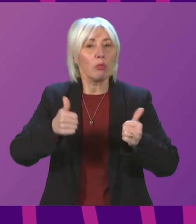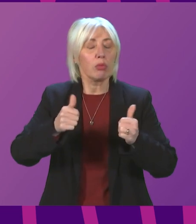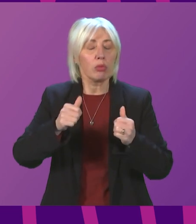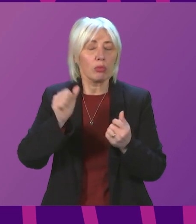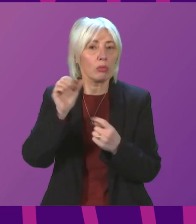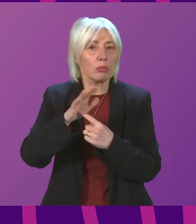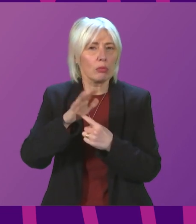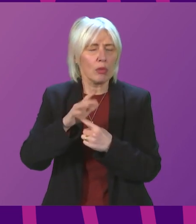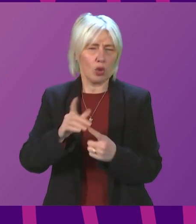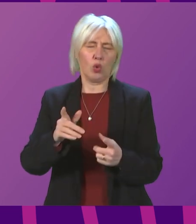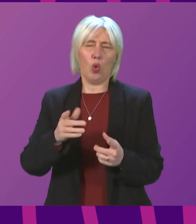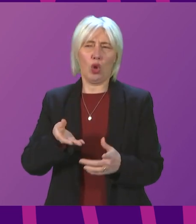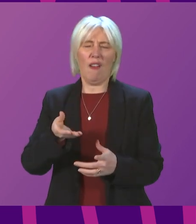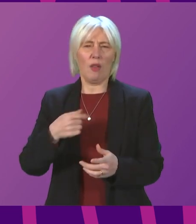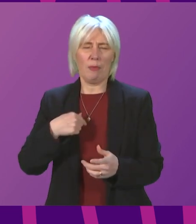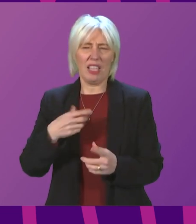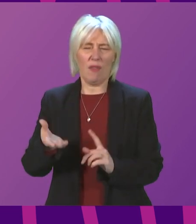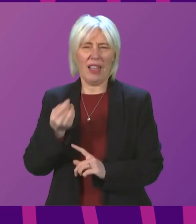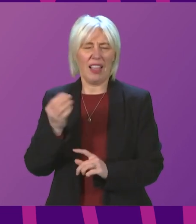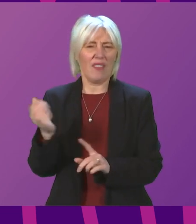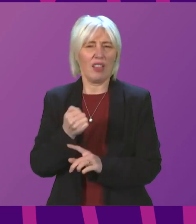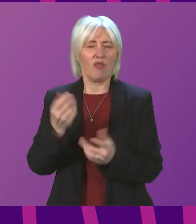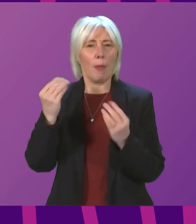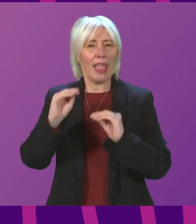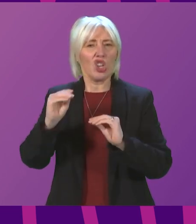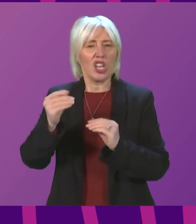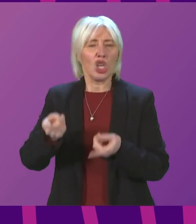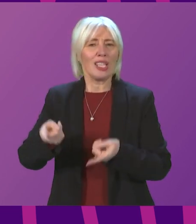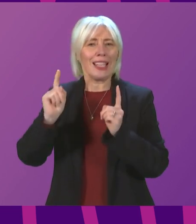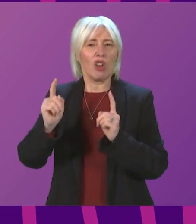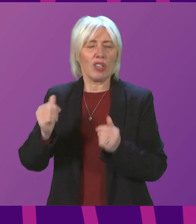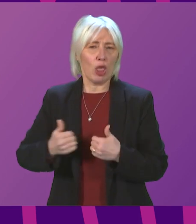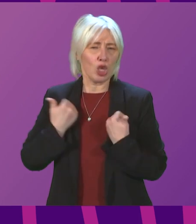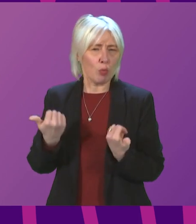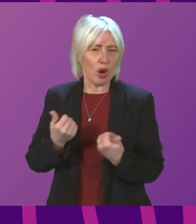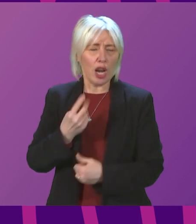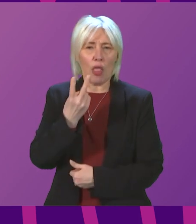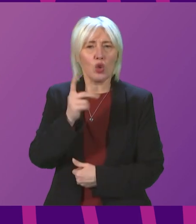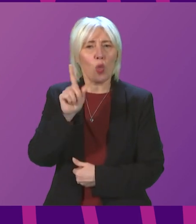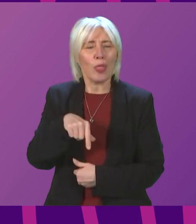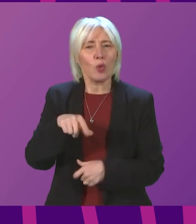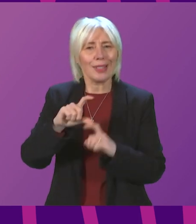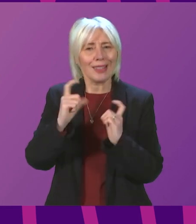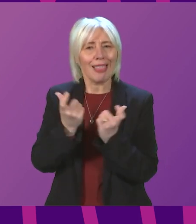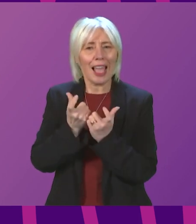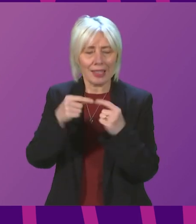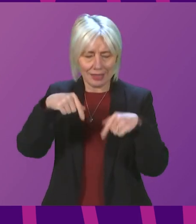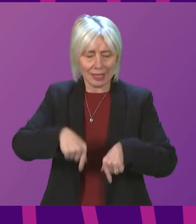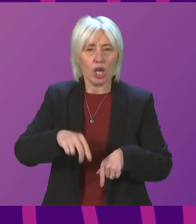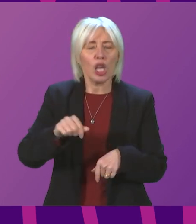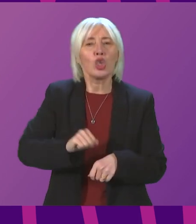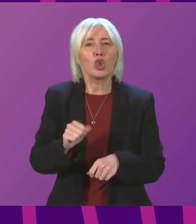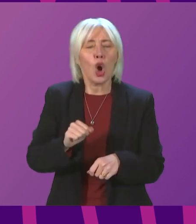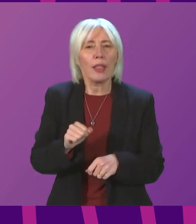astonishing, therefore, to learn this morning from the Education Secretary herself that 2,000 classrooms in Scotland currently